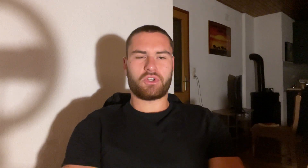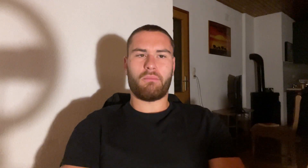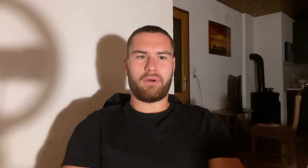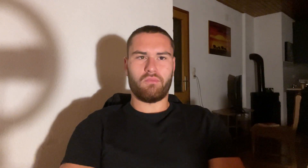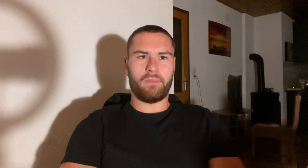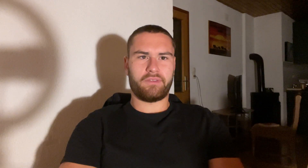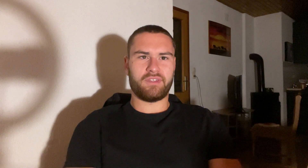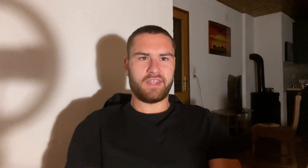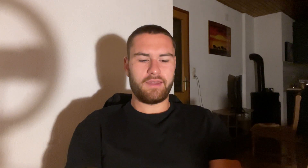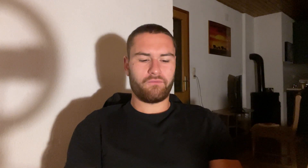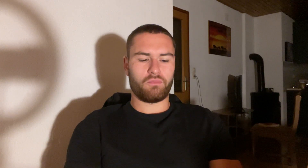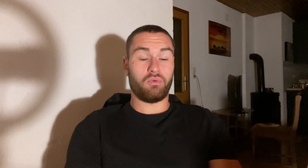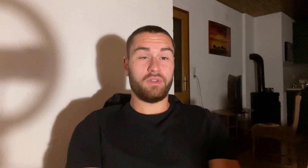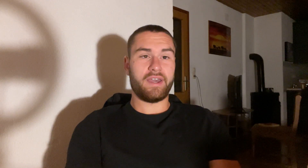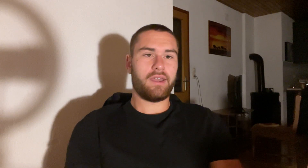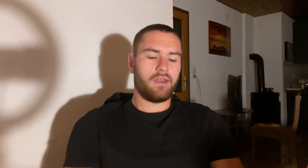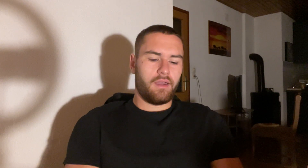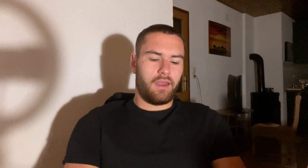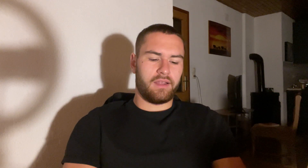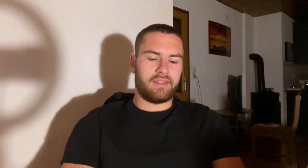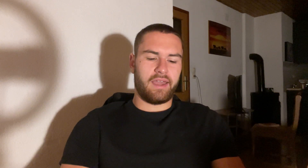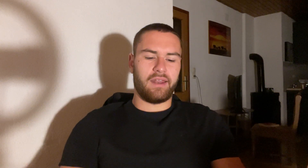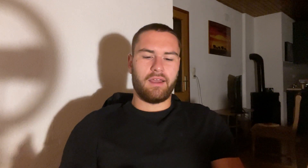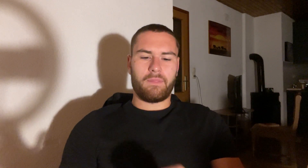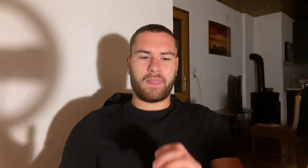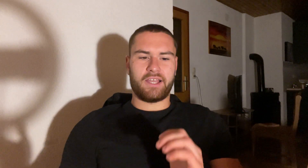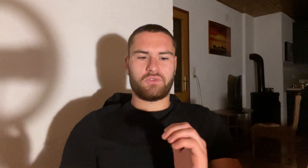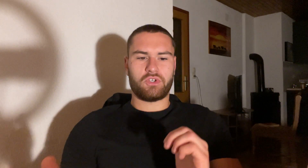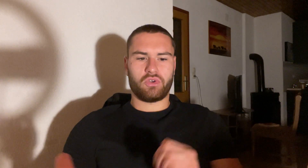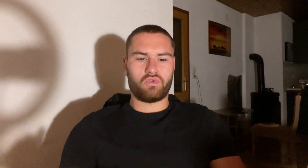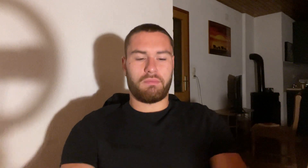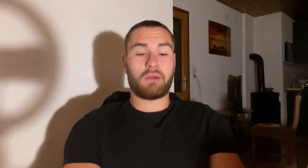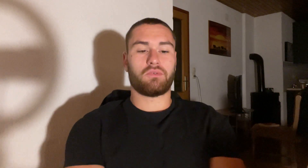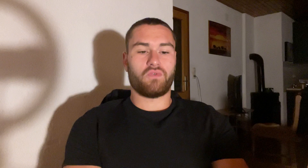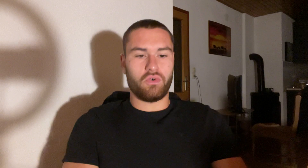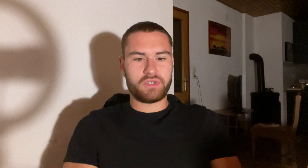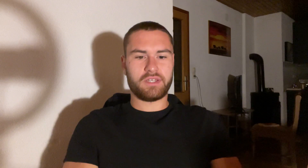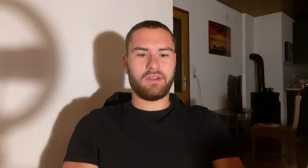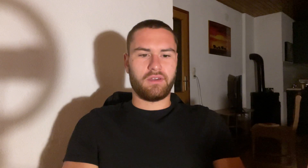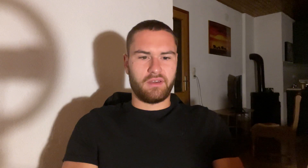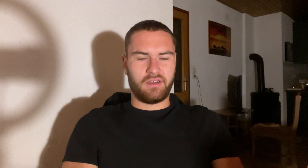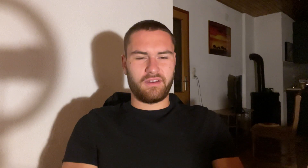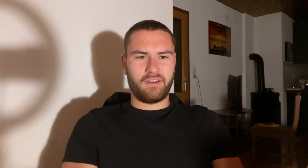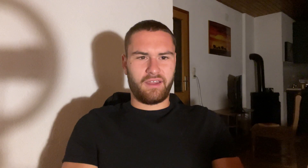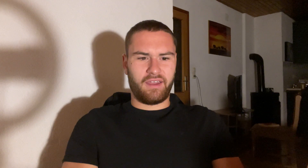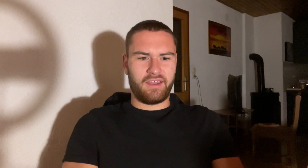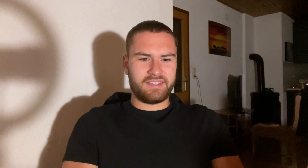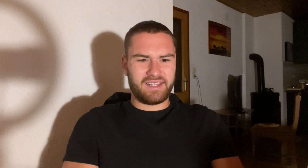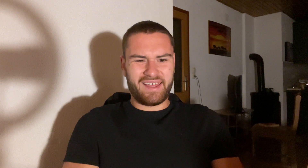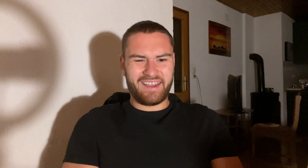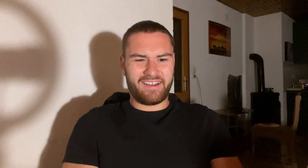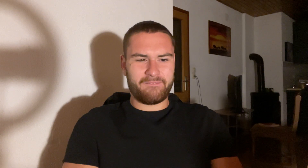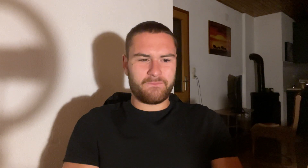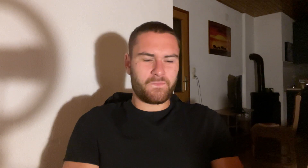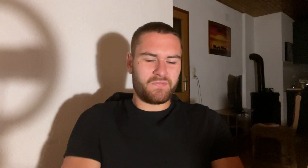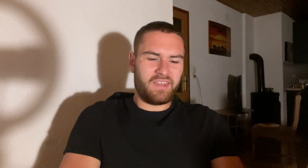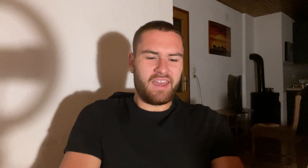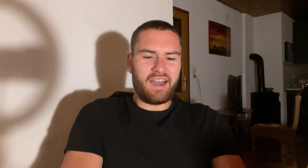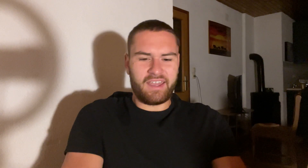compound movement of the day for pool day and then I switch on to barbell rows, it's like, yeah, I can